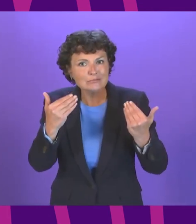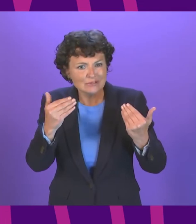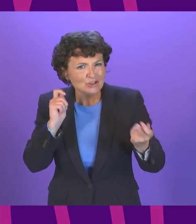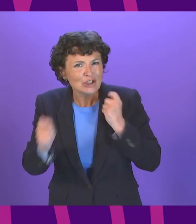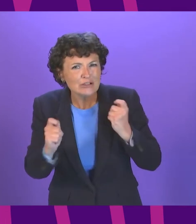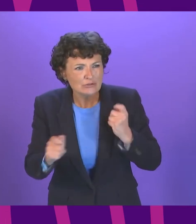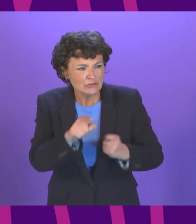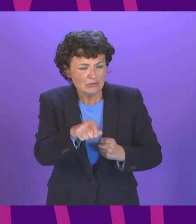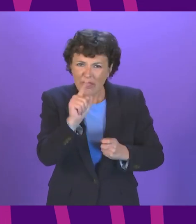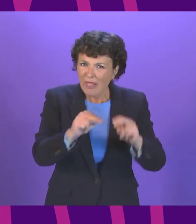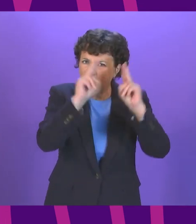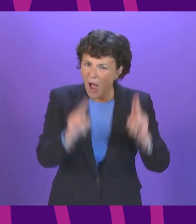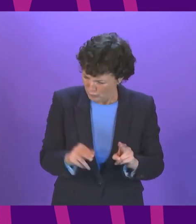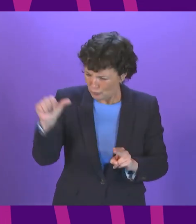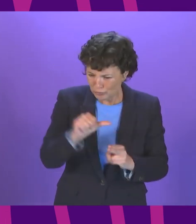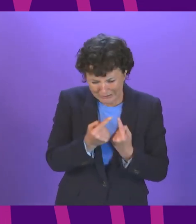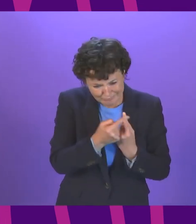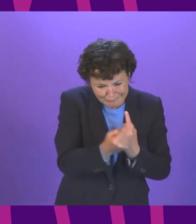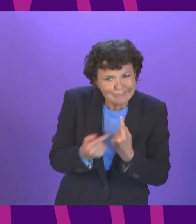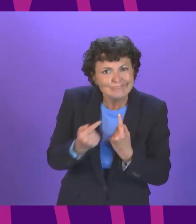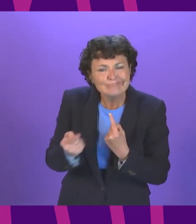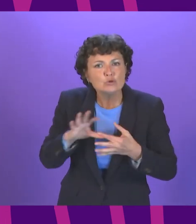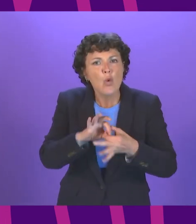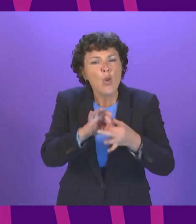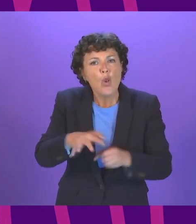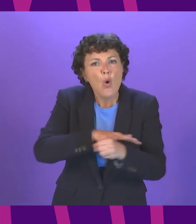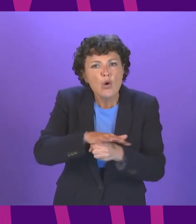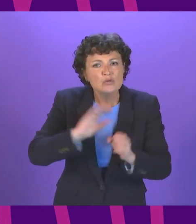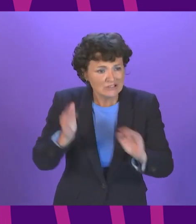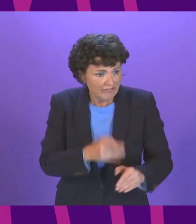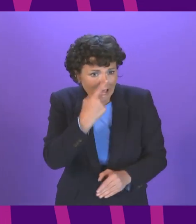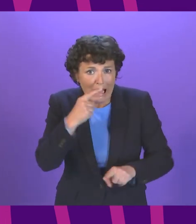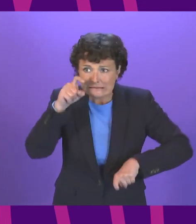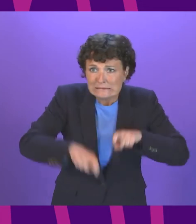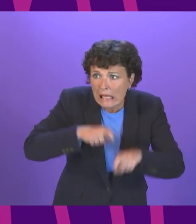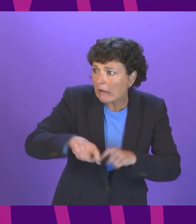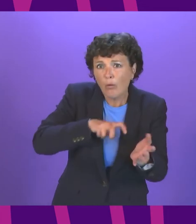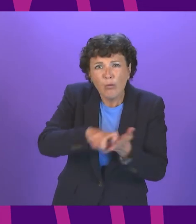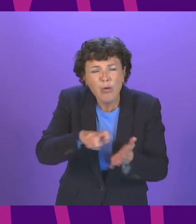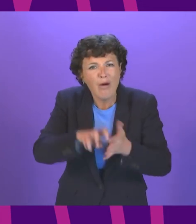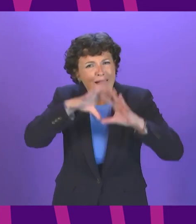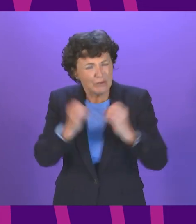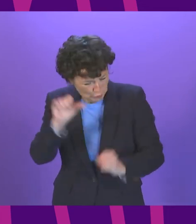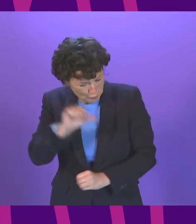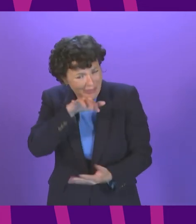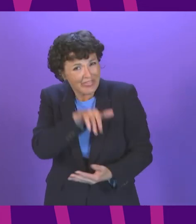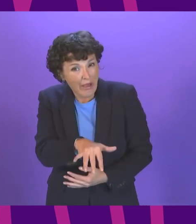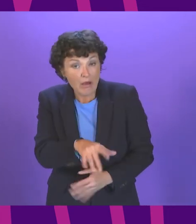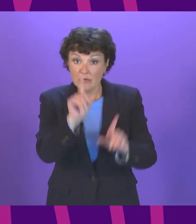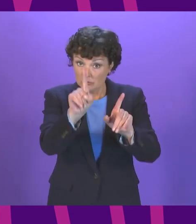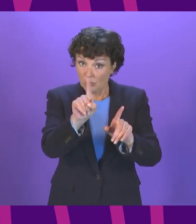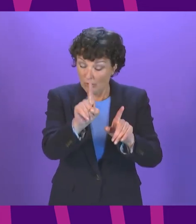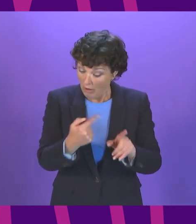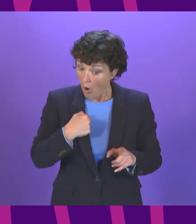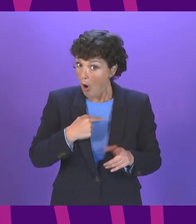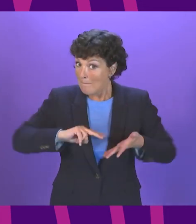or cycle connected to local services and green space and our reforms to planning and road safety will start to deliver this